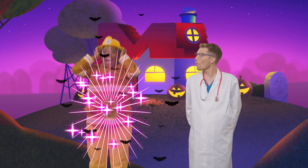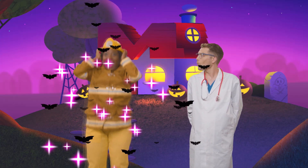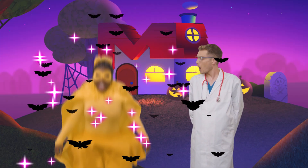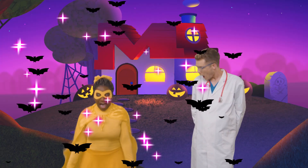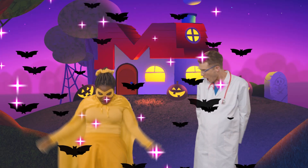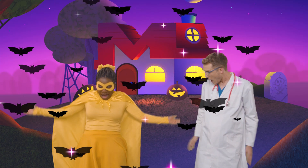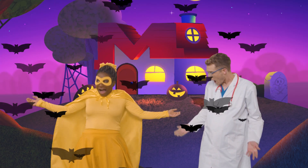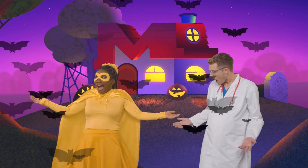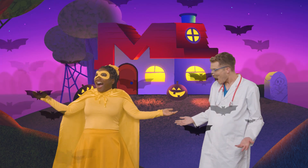Whoa!